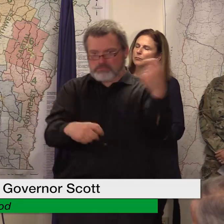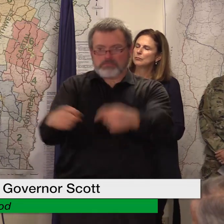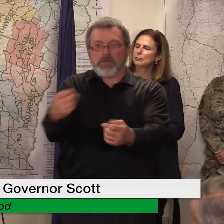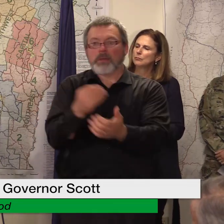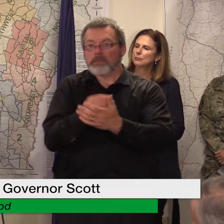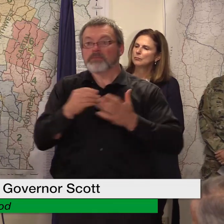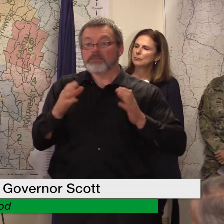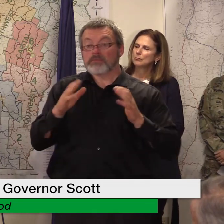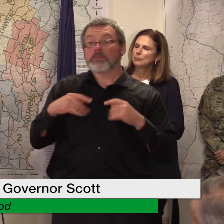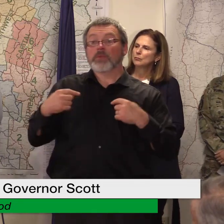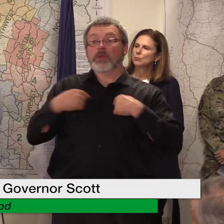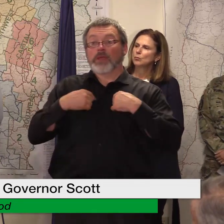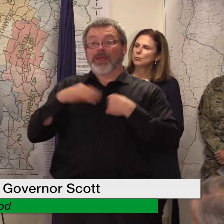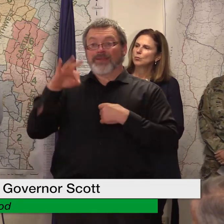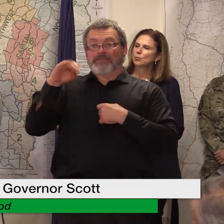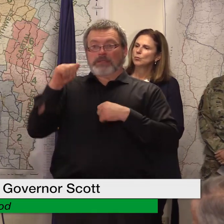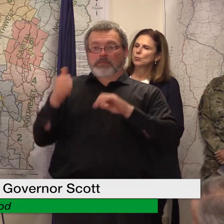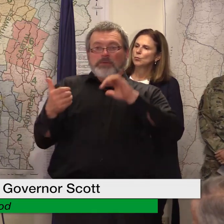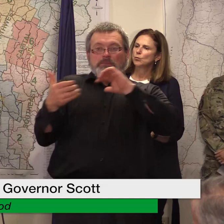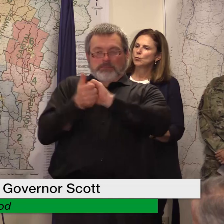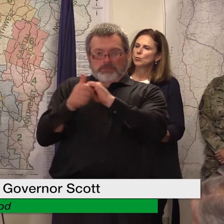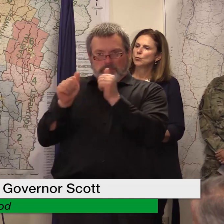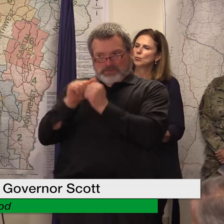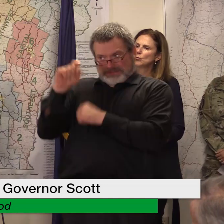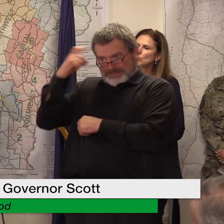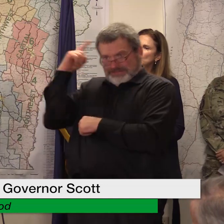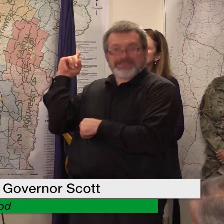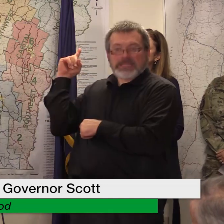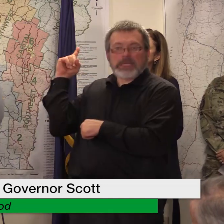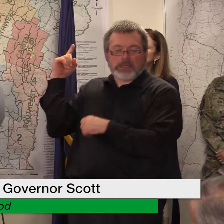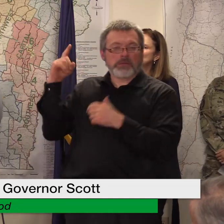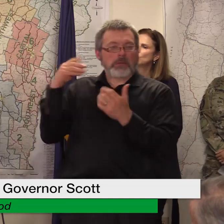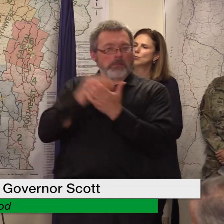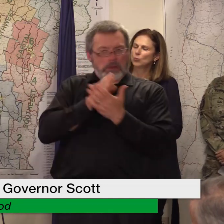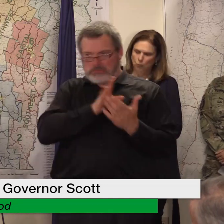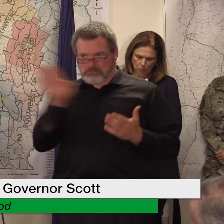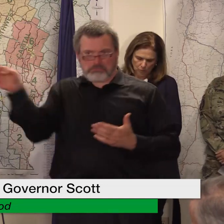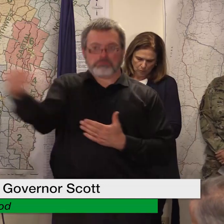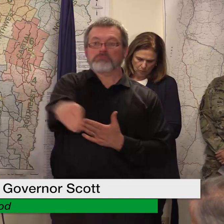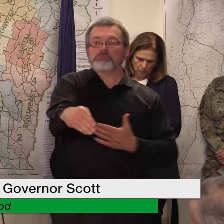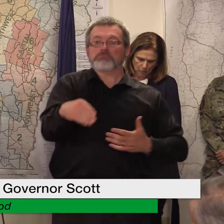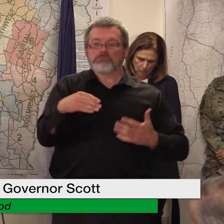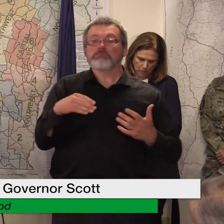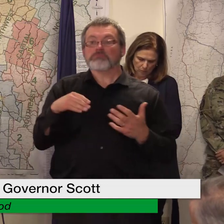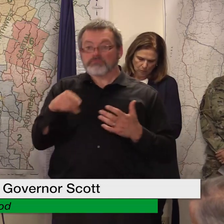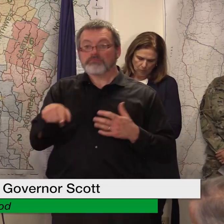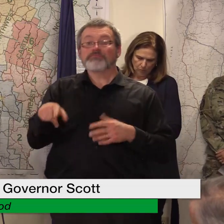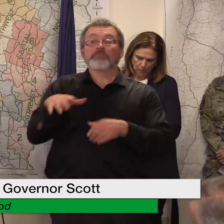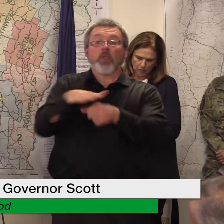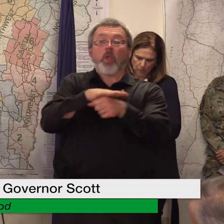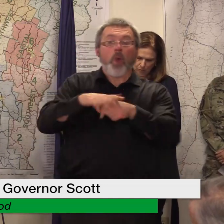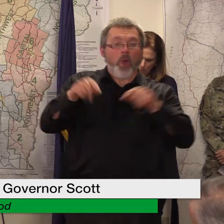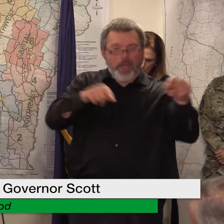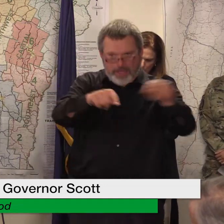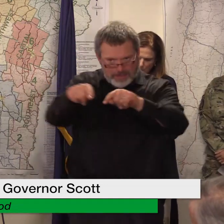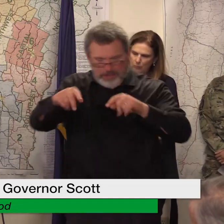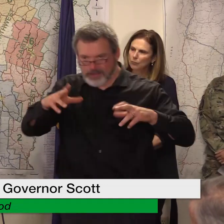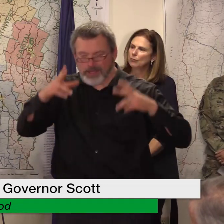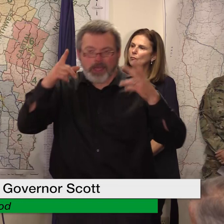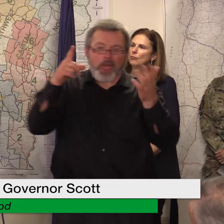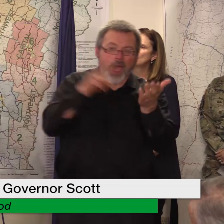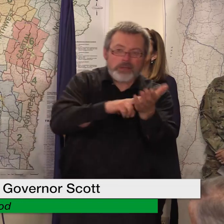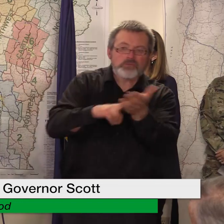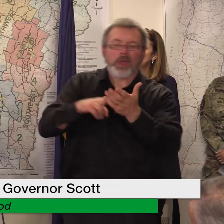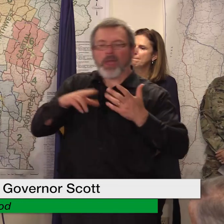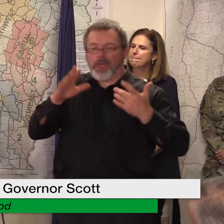state uh to provide the funding for the communities to execute that and then it's the locals who work uh on those um with